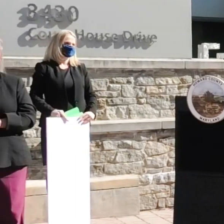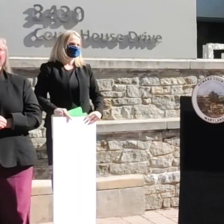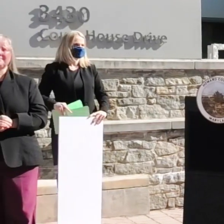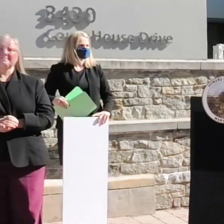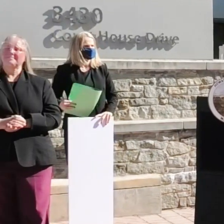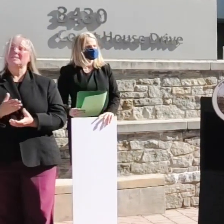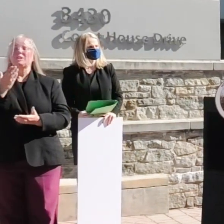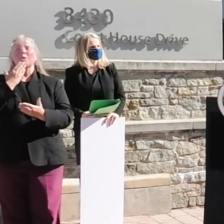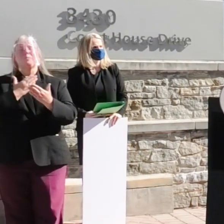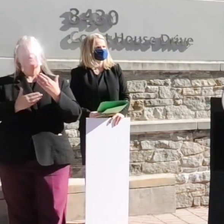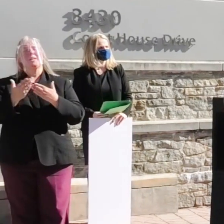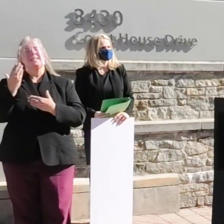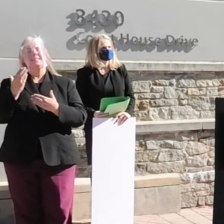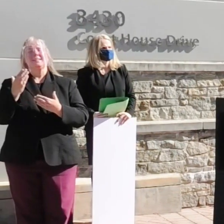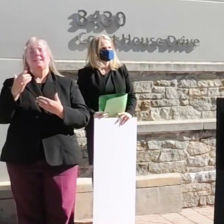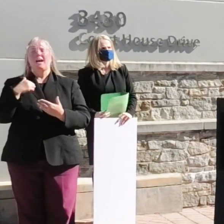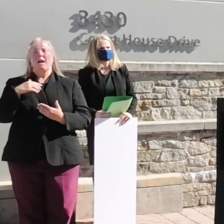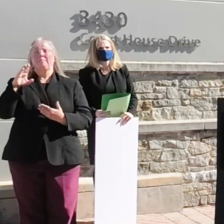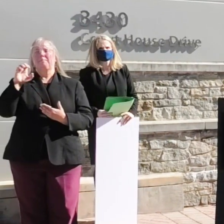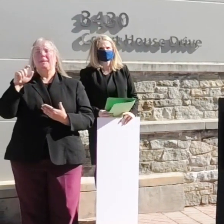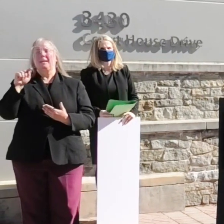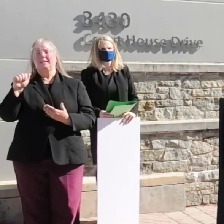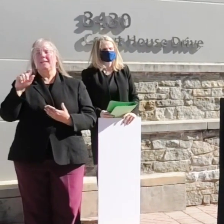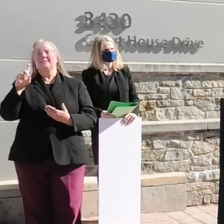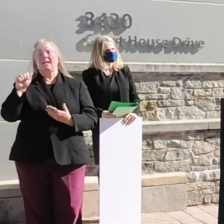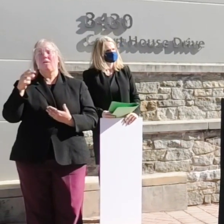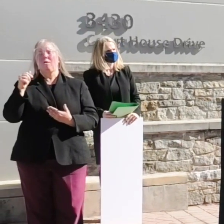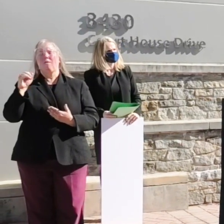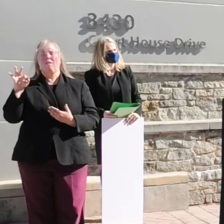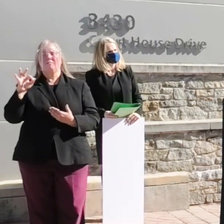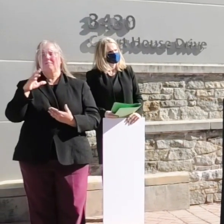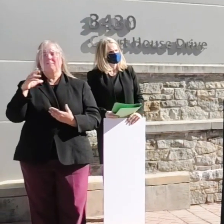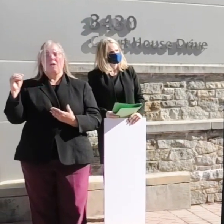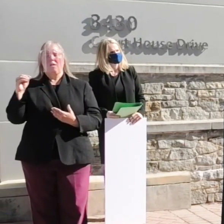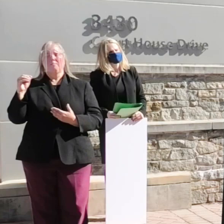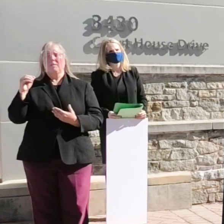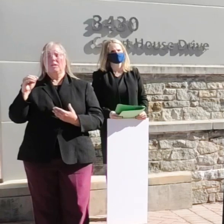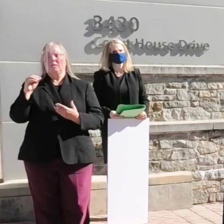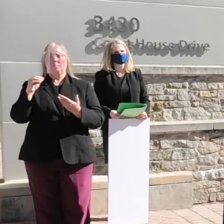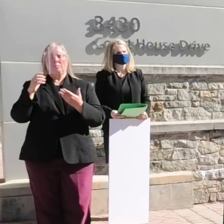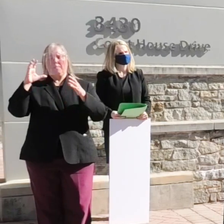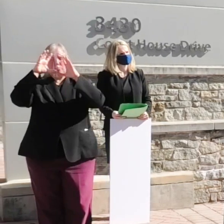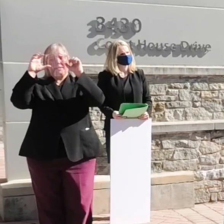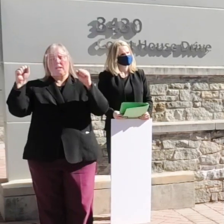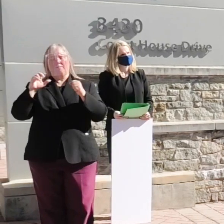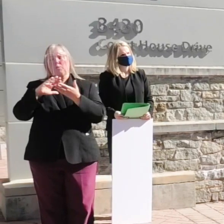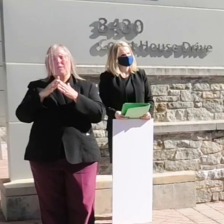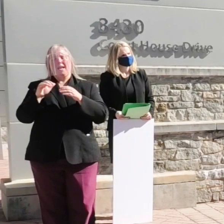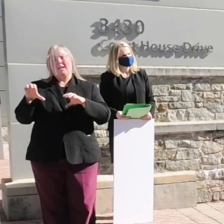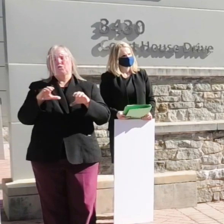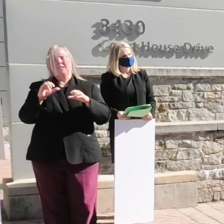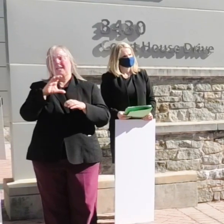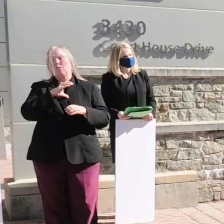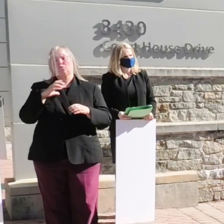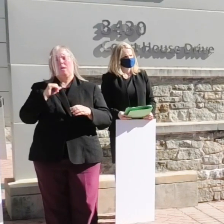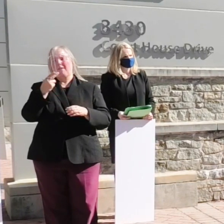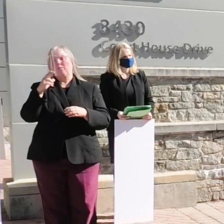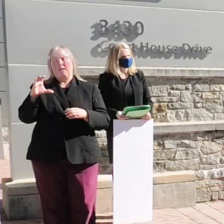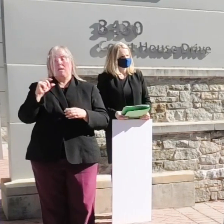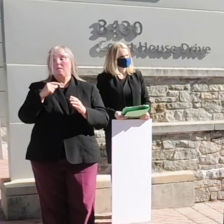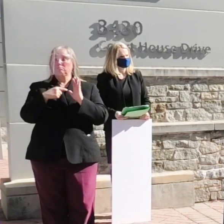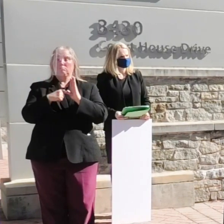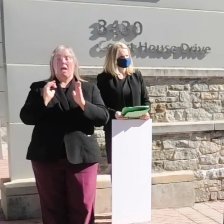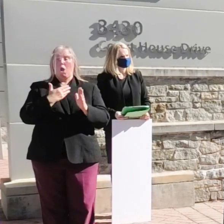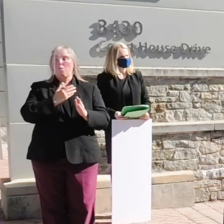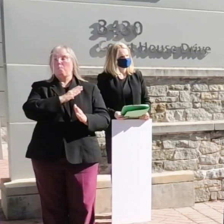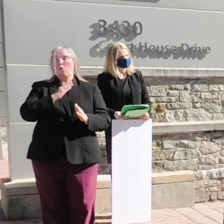good morning I'm Bita Dayhoff I'm the president of Community Action Council of Howard County and on behalf of our